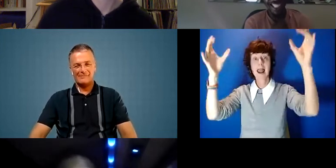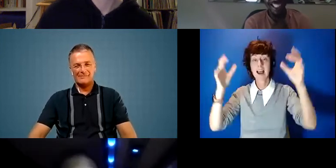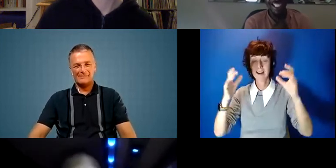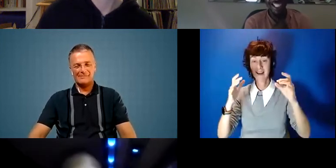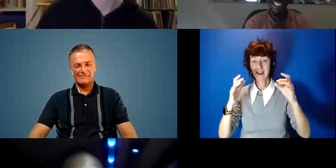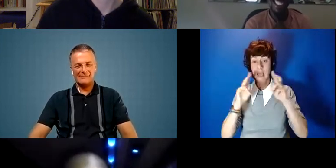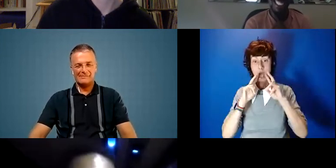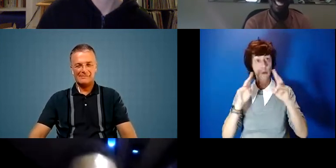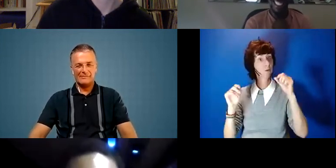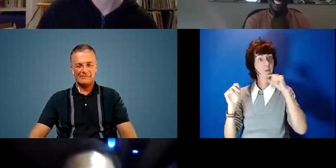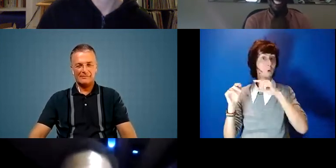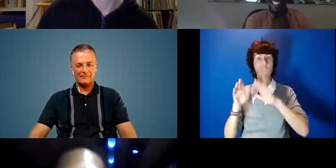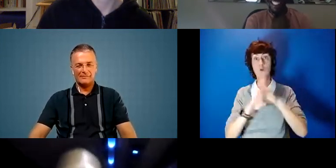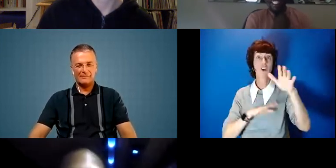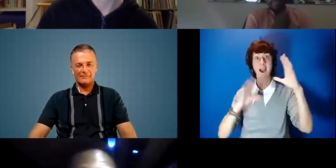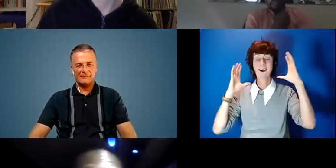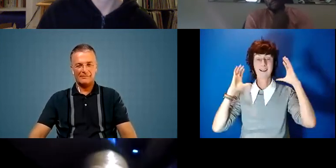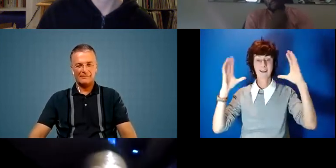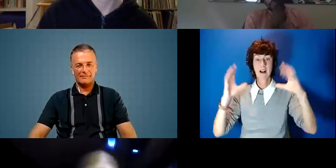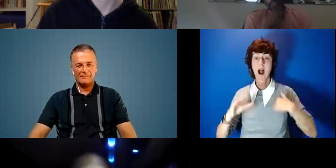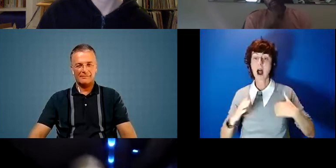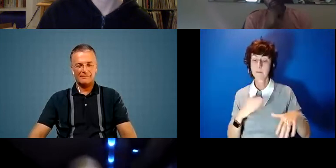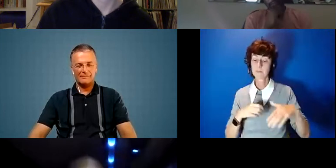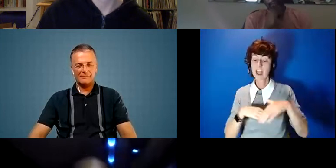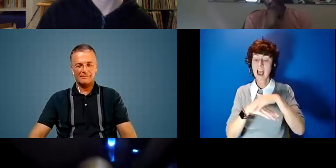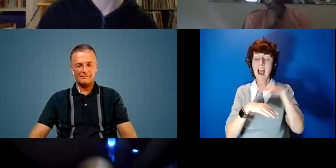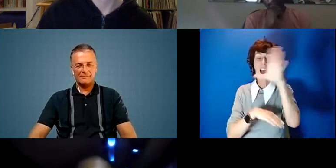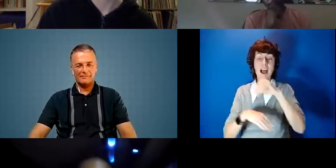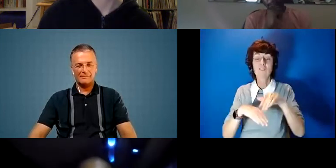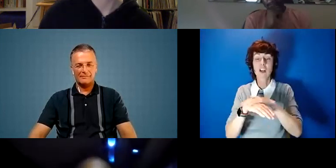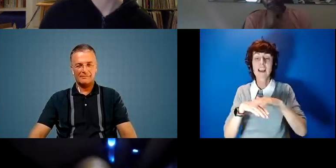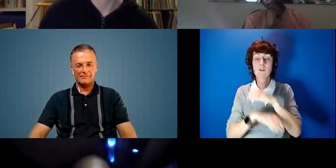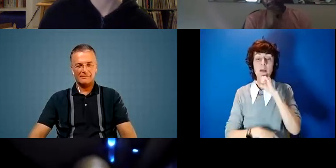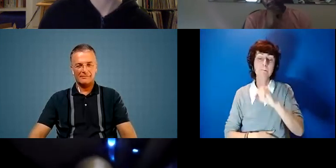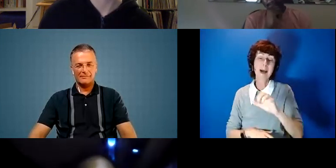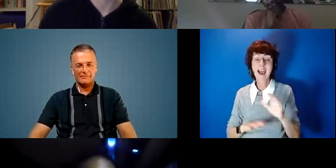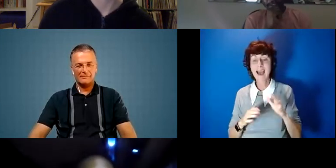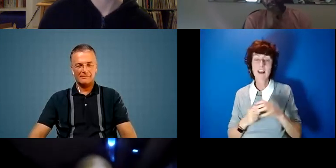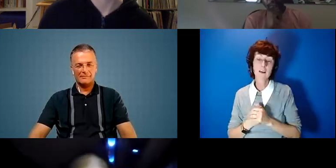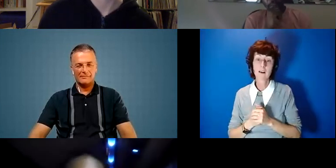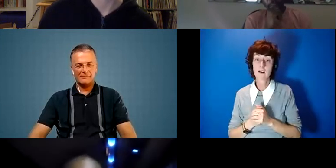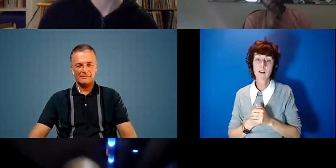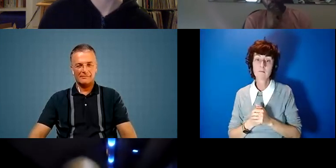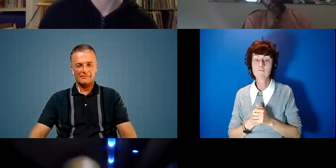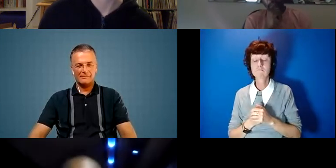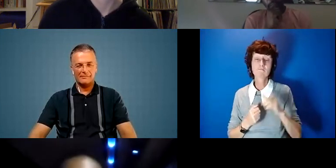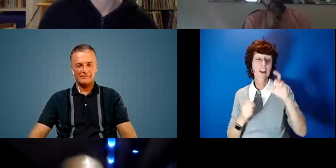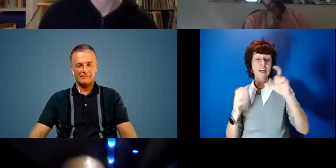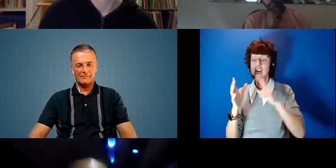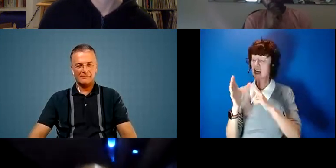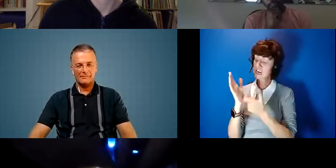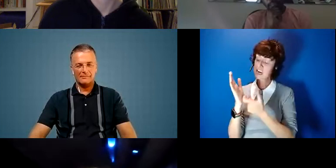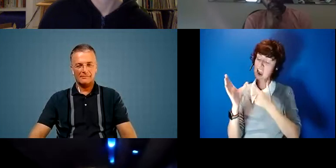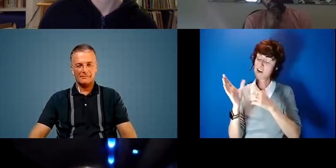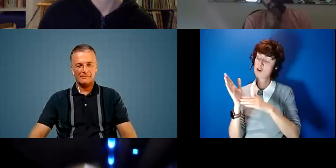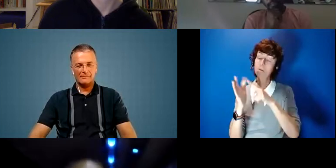me um i'm a african caribbean male um slightly it's very caramel complexion um i